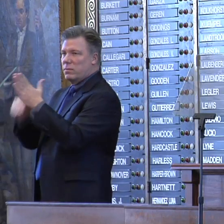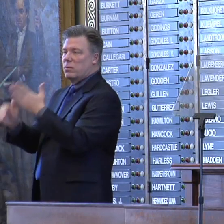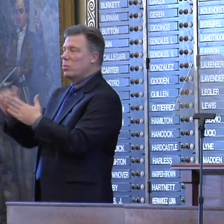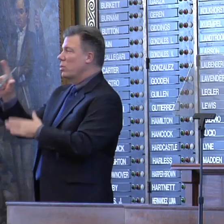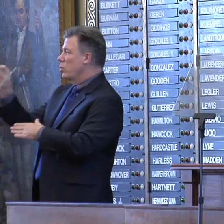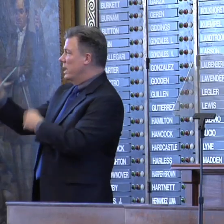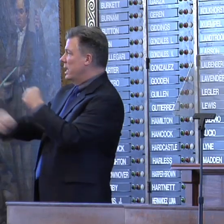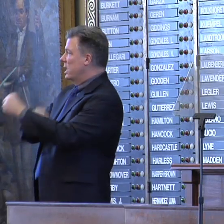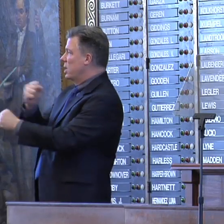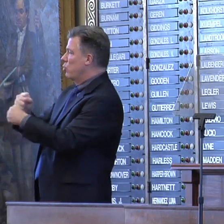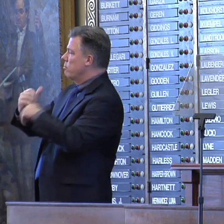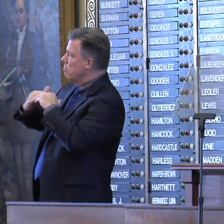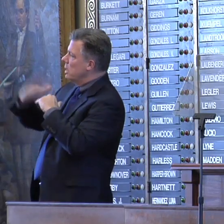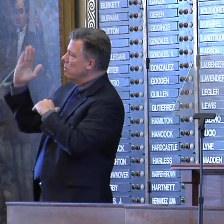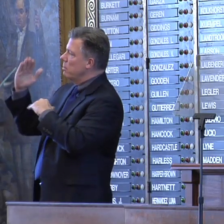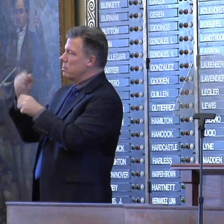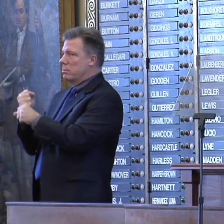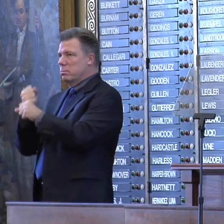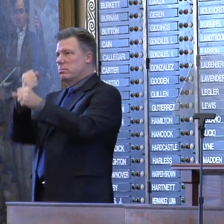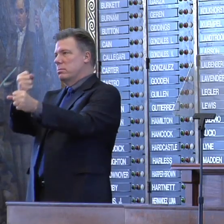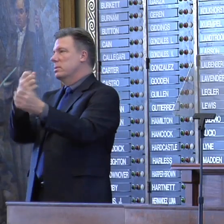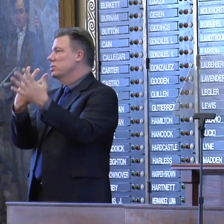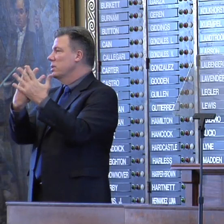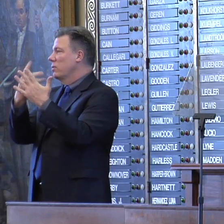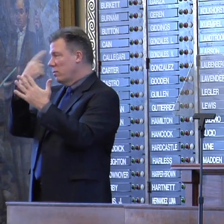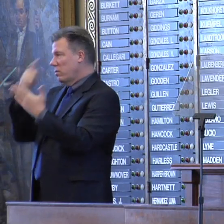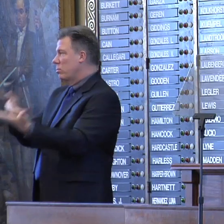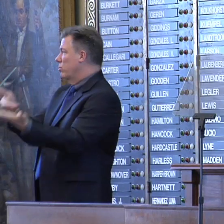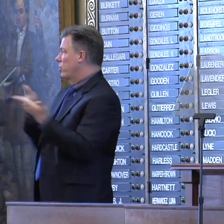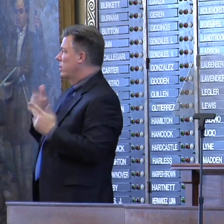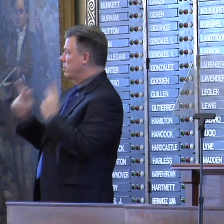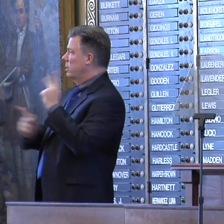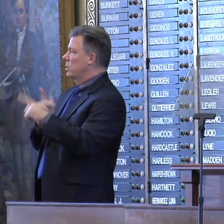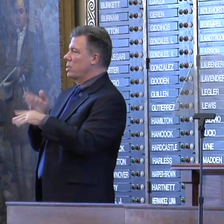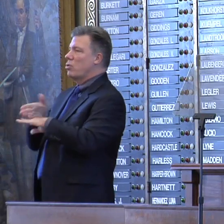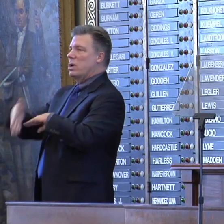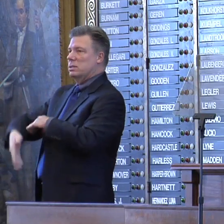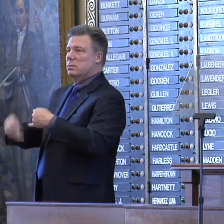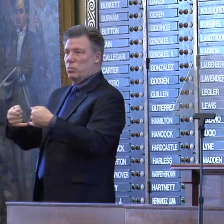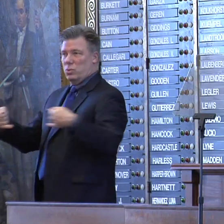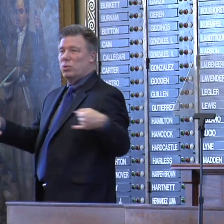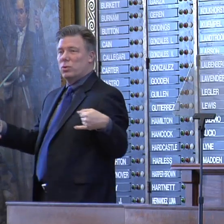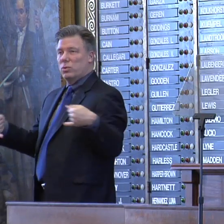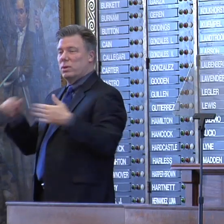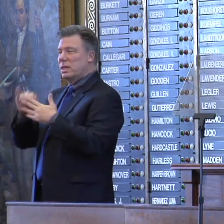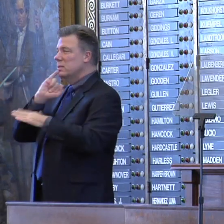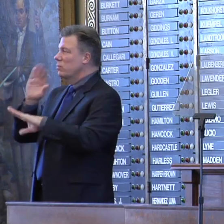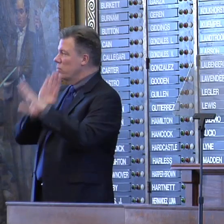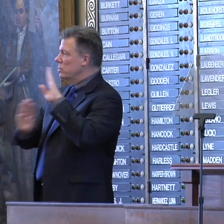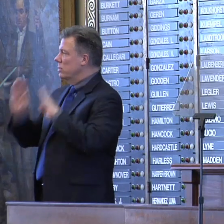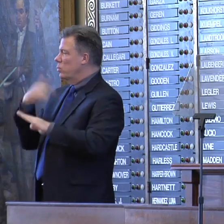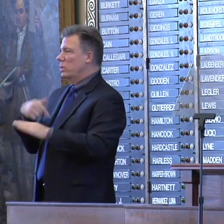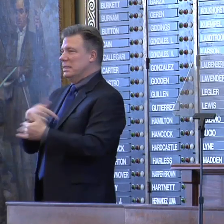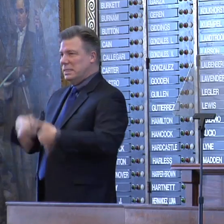continuous human trafficking. I'll tell you, it's frustrating that we're still having these